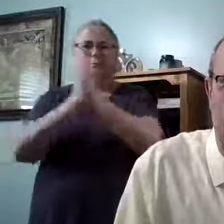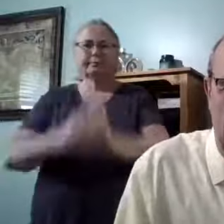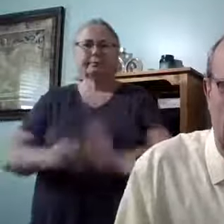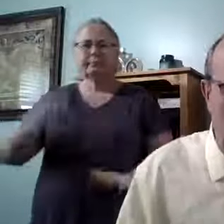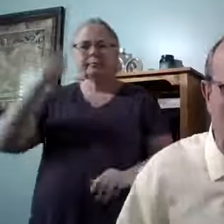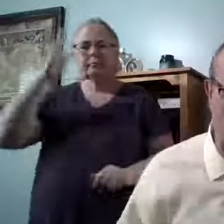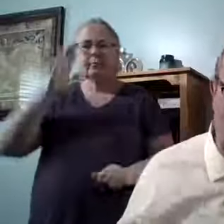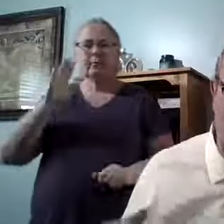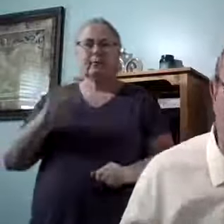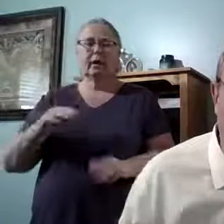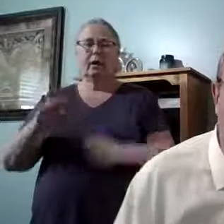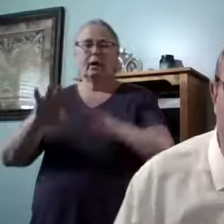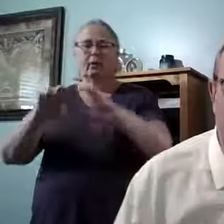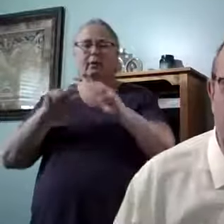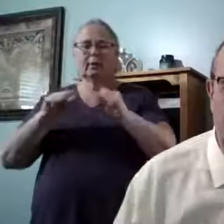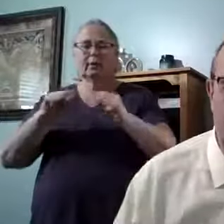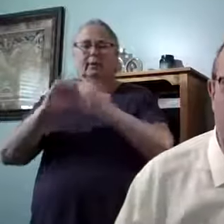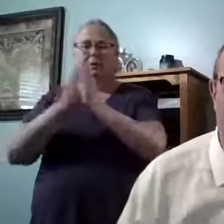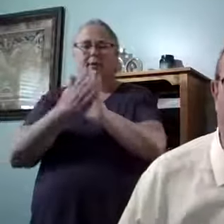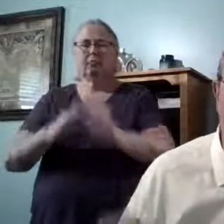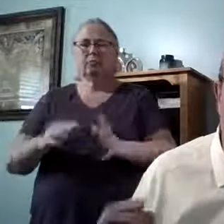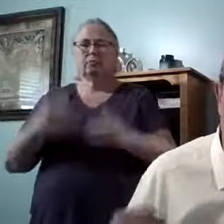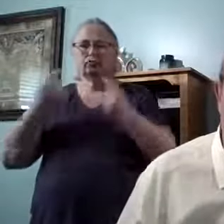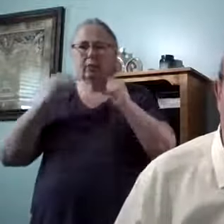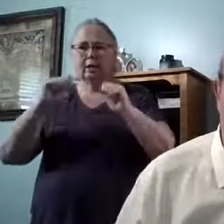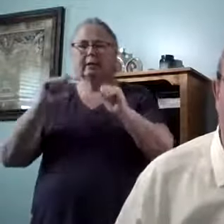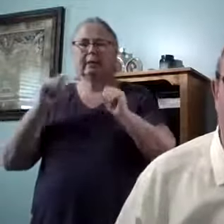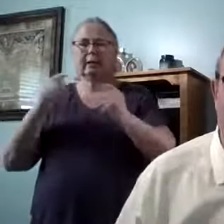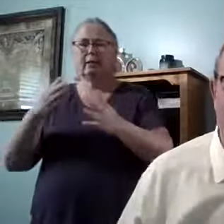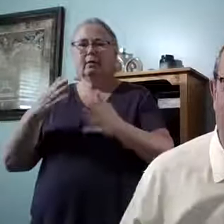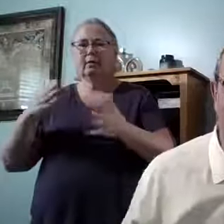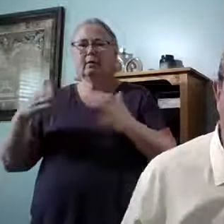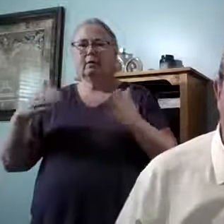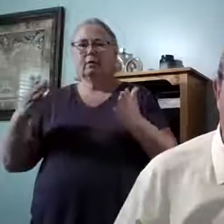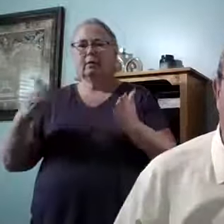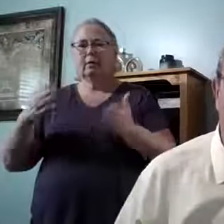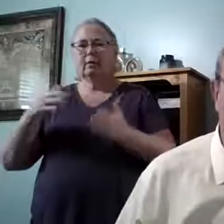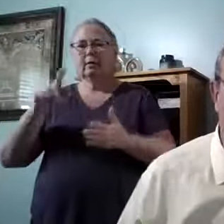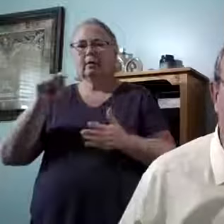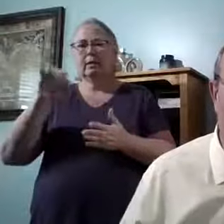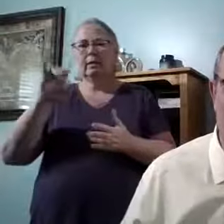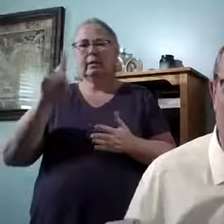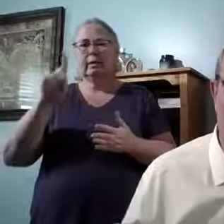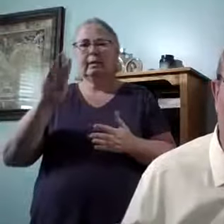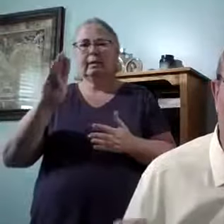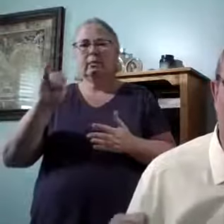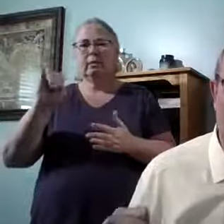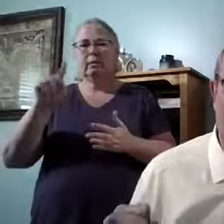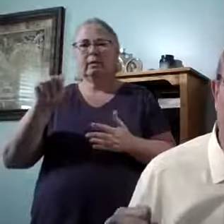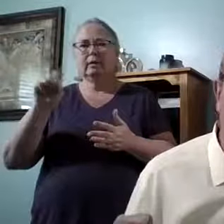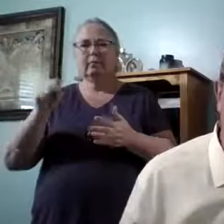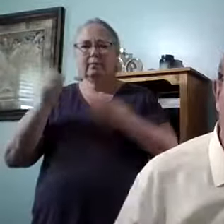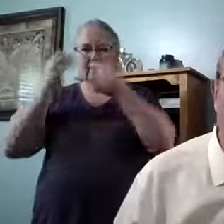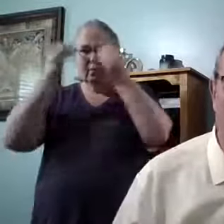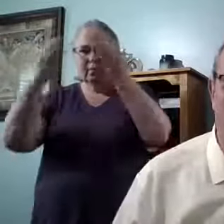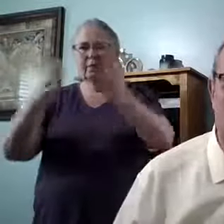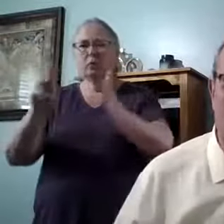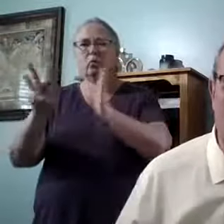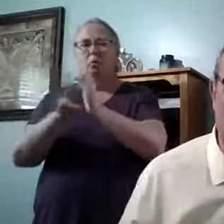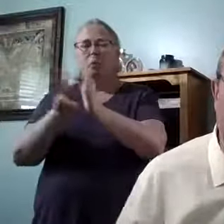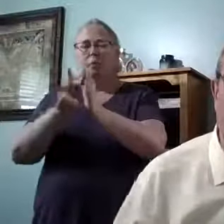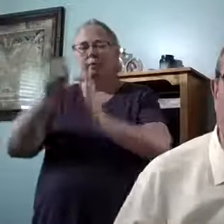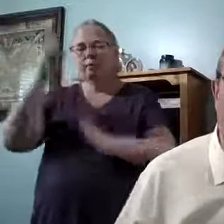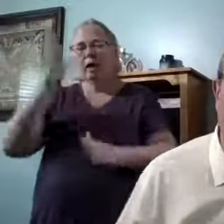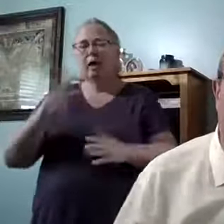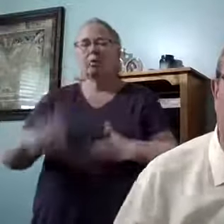how do we get that peace of God? Well, I'm trying to get there. I'm giving you little tidbits of information, but we, it's the will of God